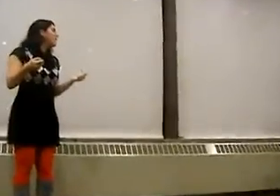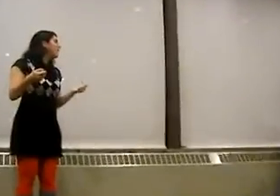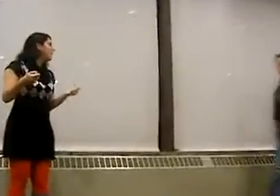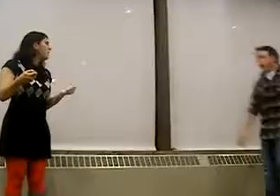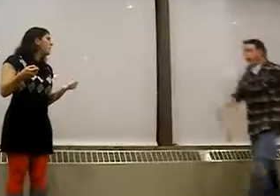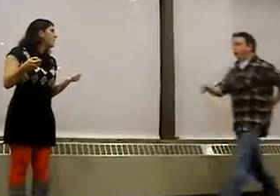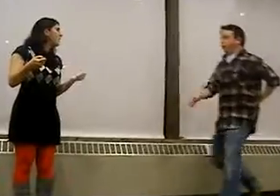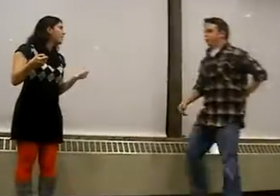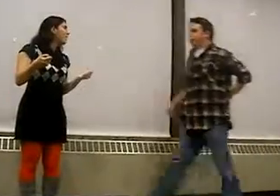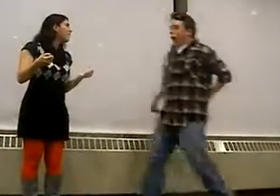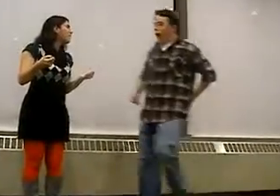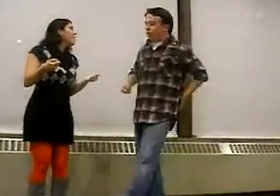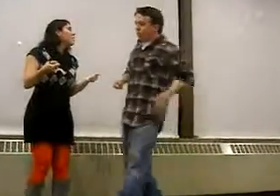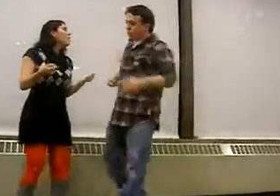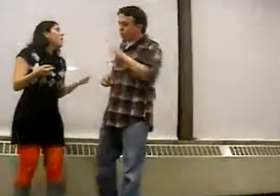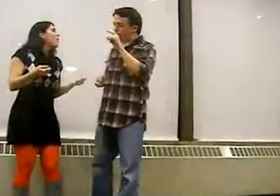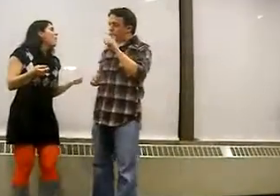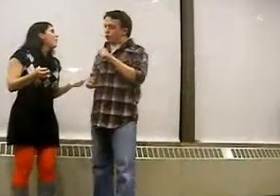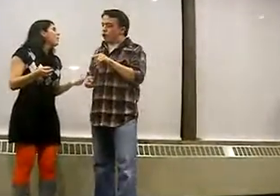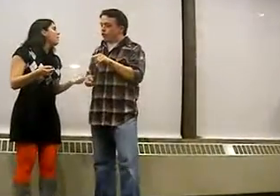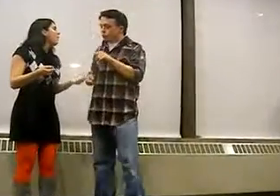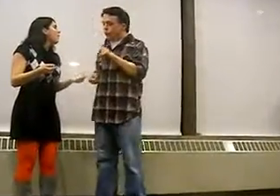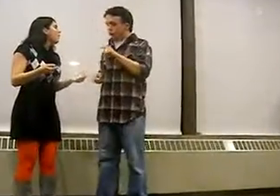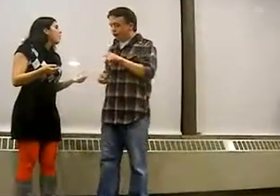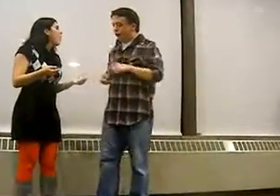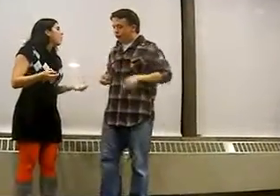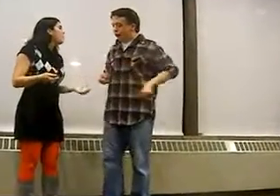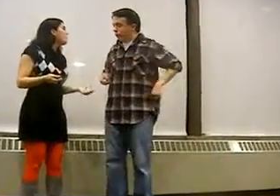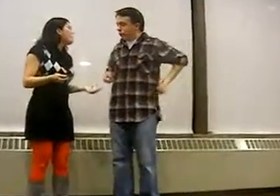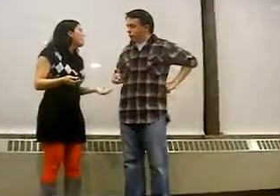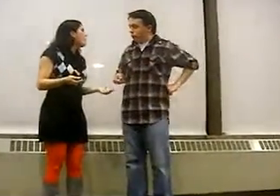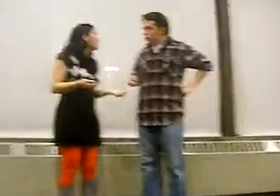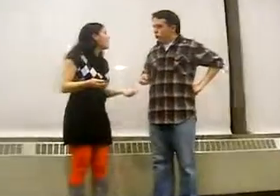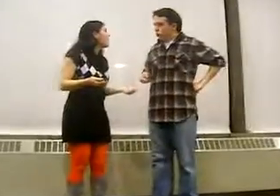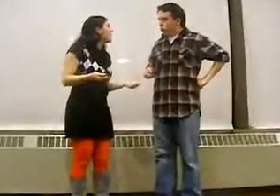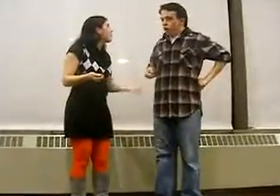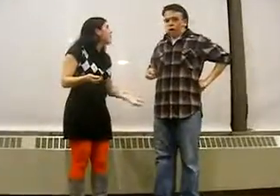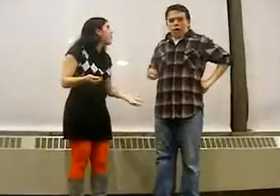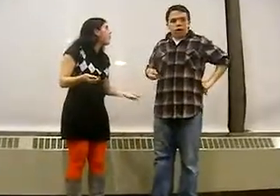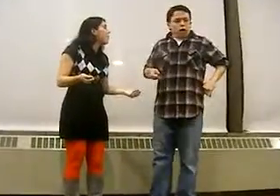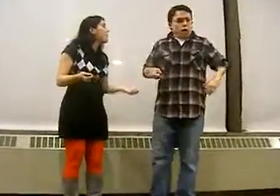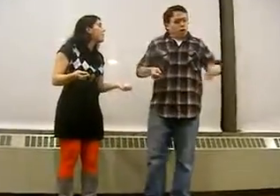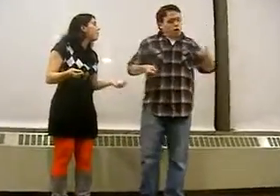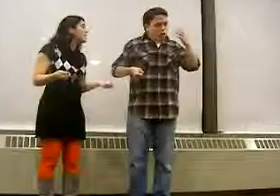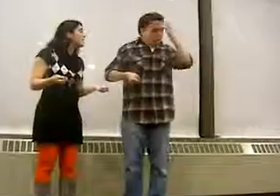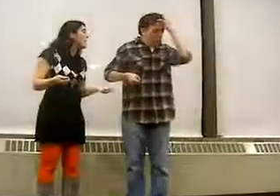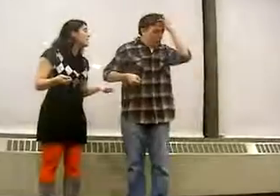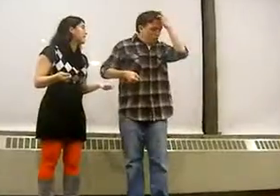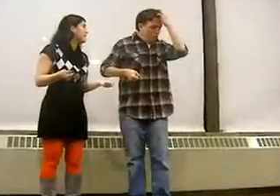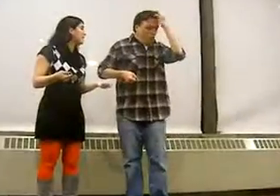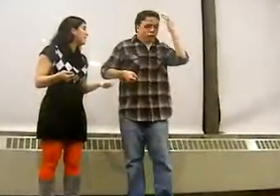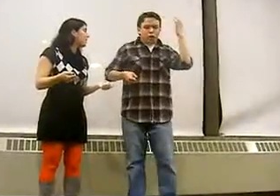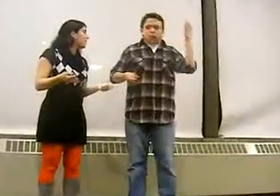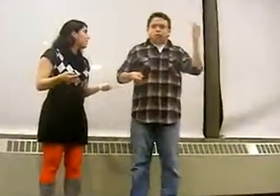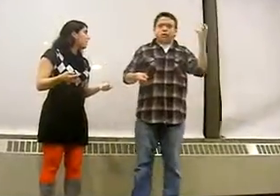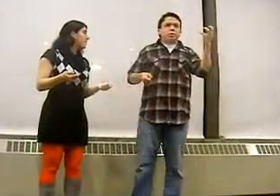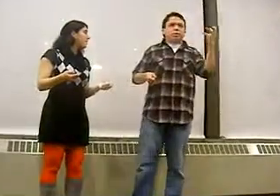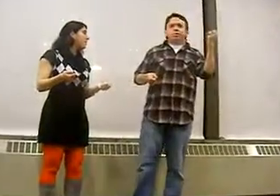Sorry, I had to shit. I think he wanted the Nerf gun. Why would you say who gives a shit? If there's someone that want to get him a nice present. Well, know, sometimes